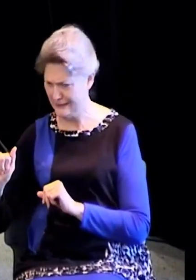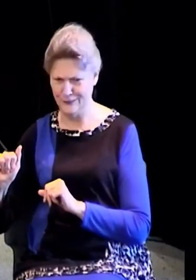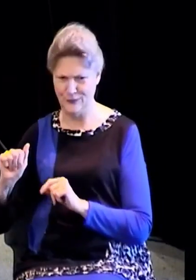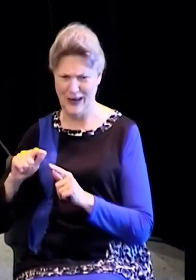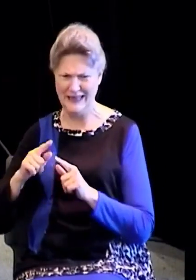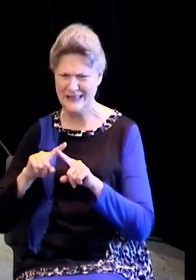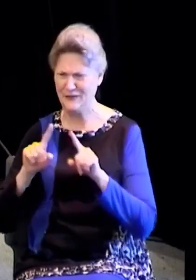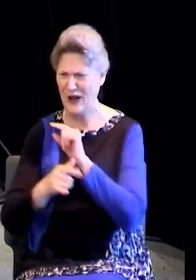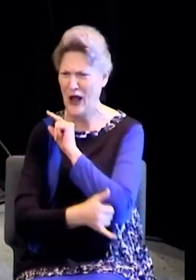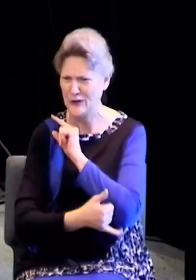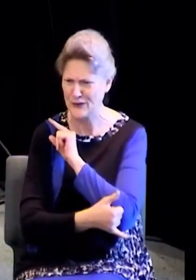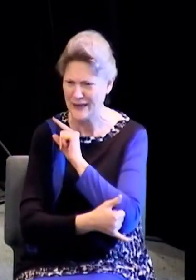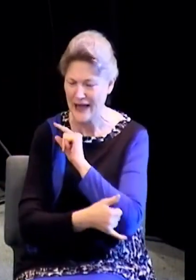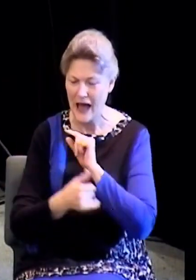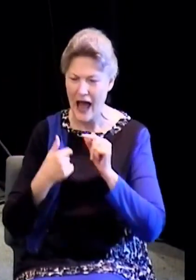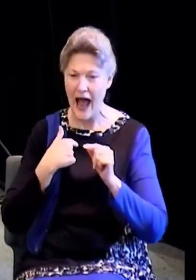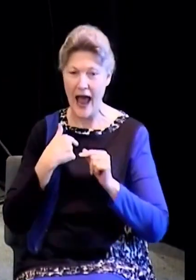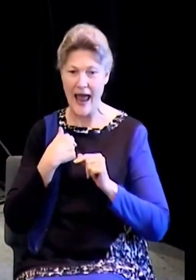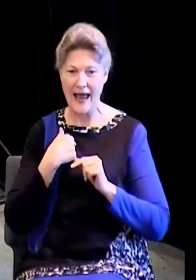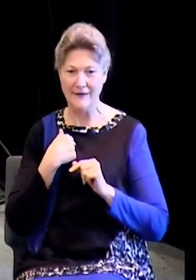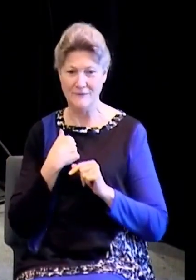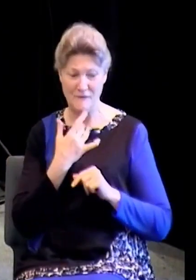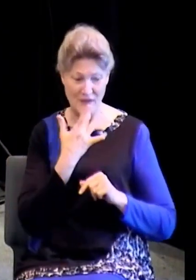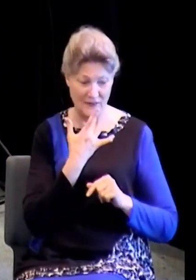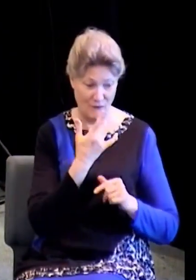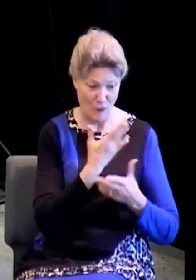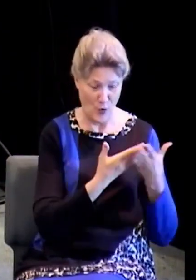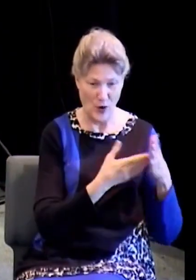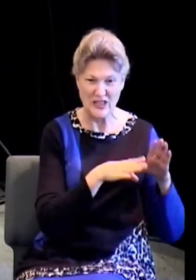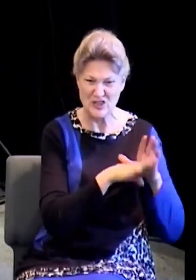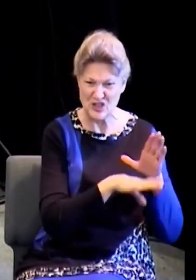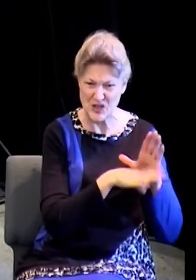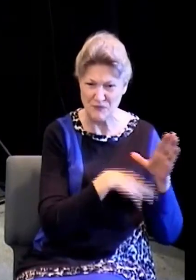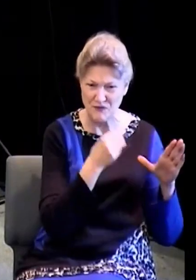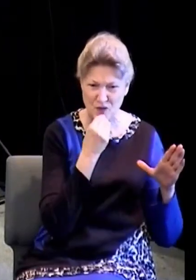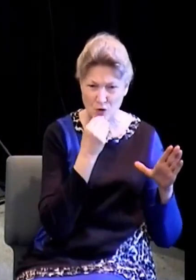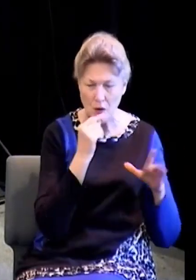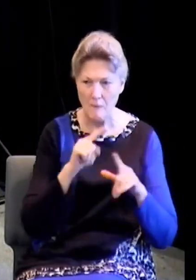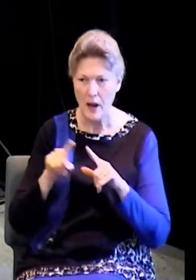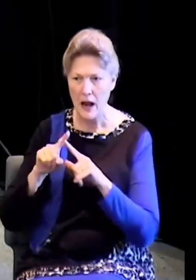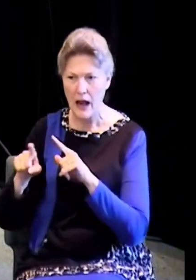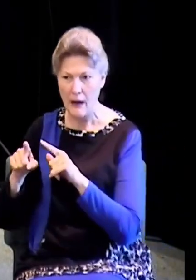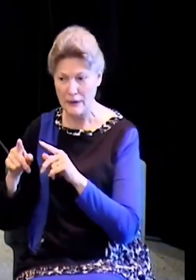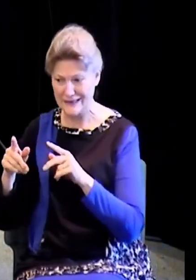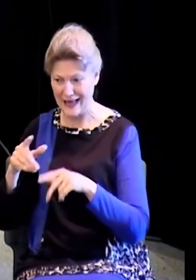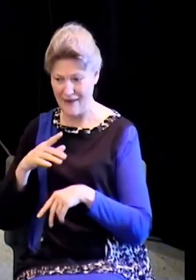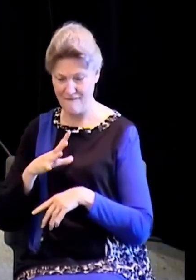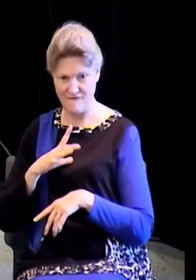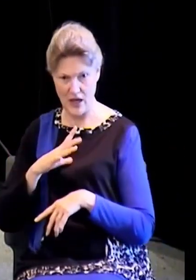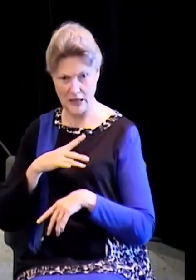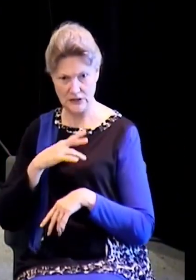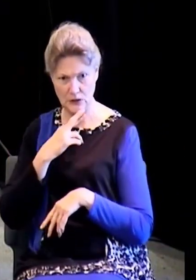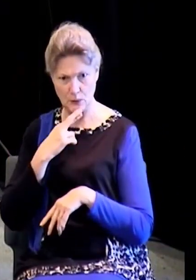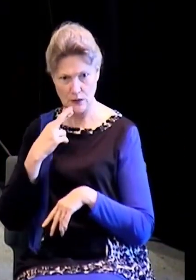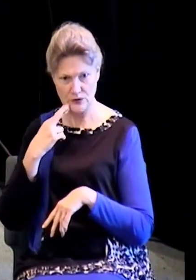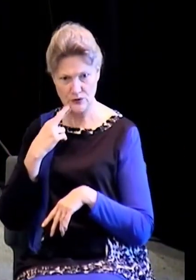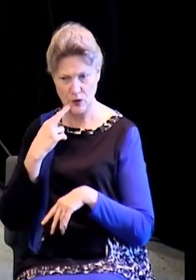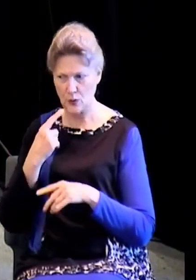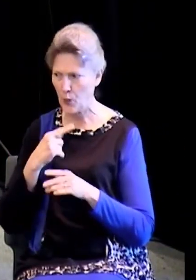I had an appetite for something else, but I was at the different place where mature people sit, cross their legs, don't use